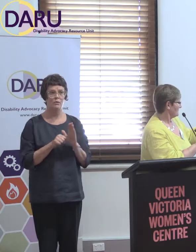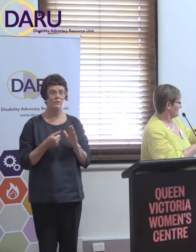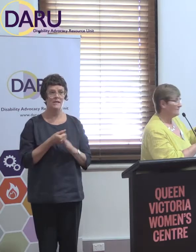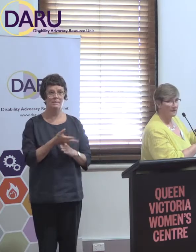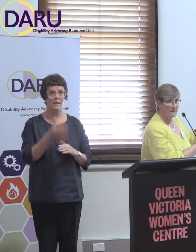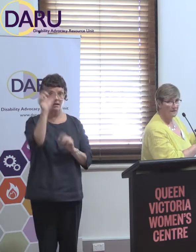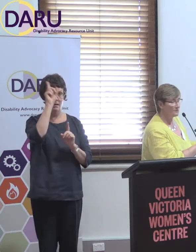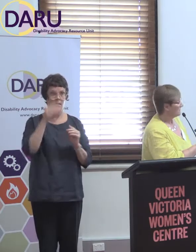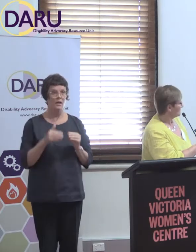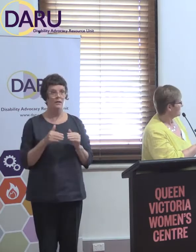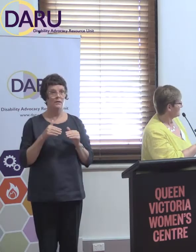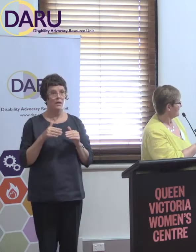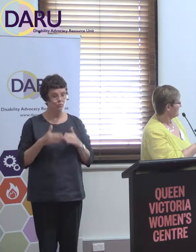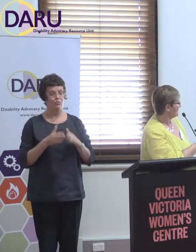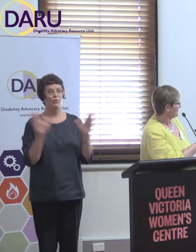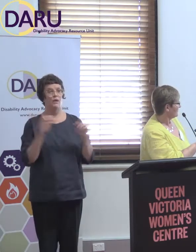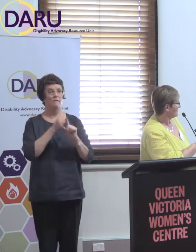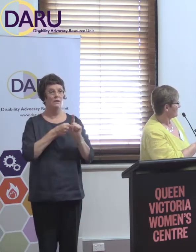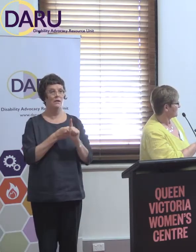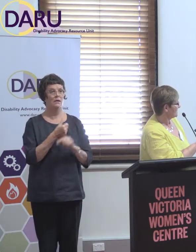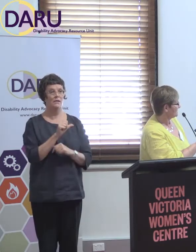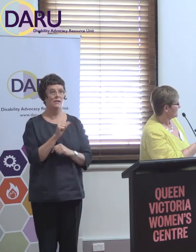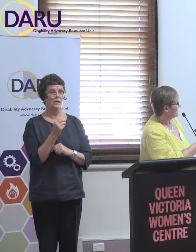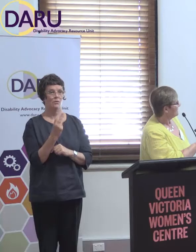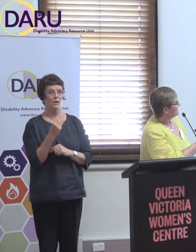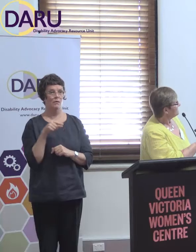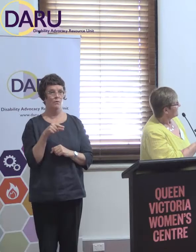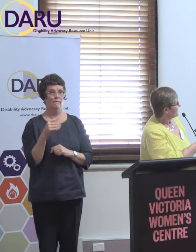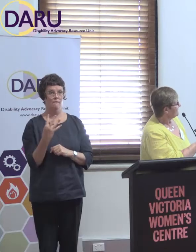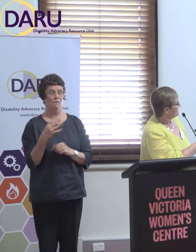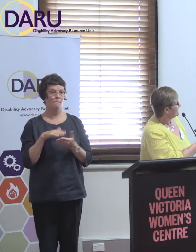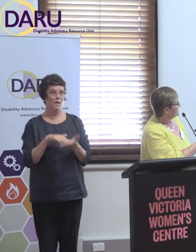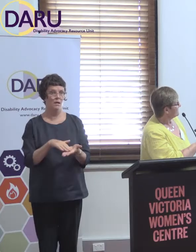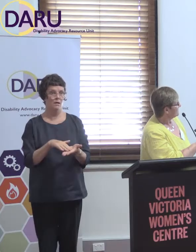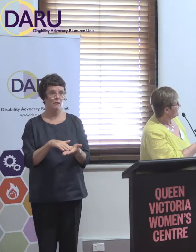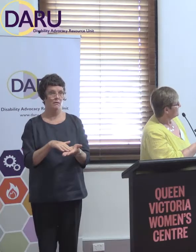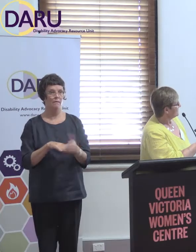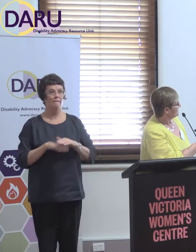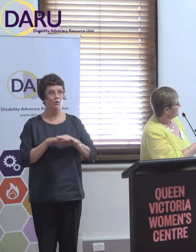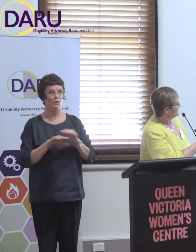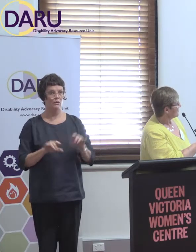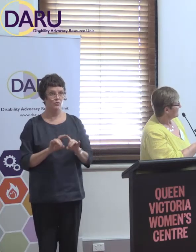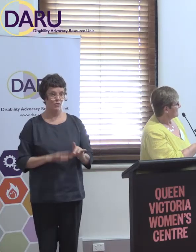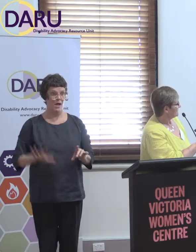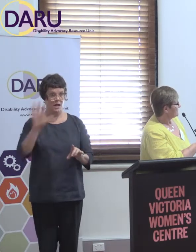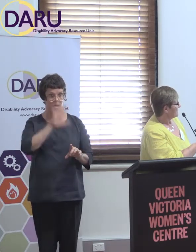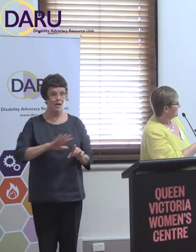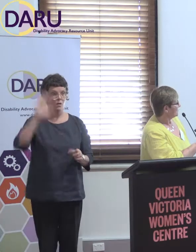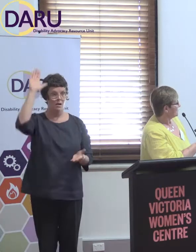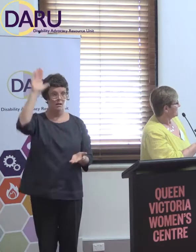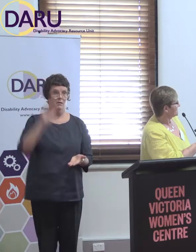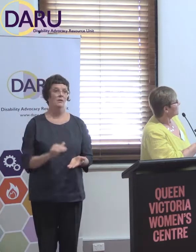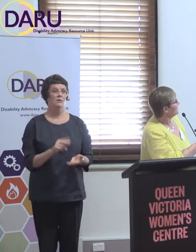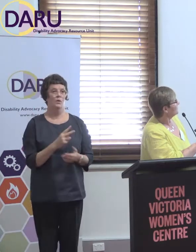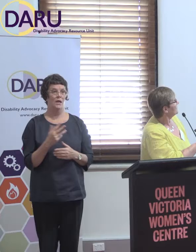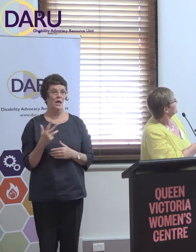advocacy sector of 63.4 million across the country dropping down to 28